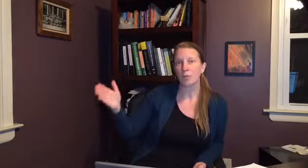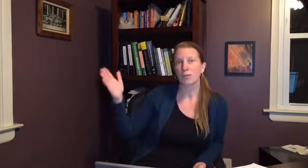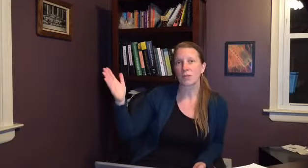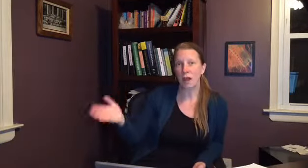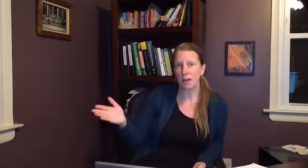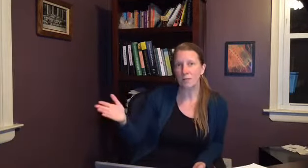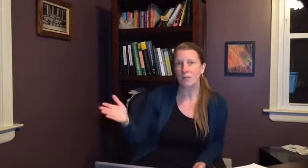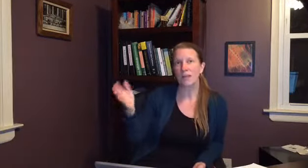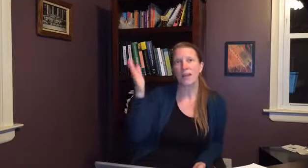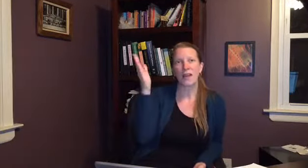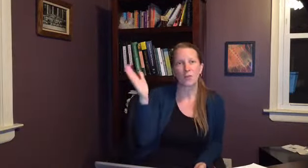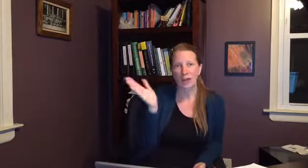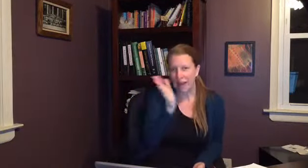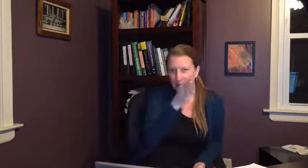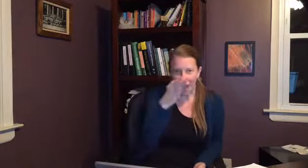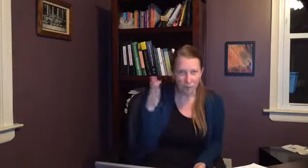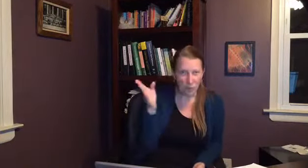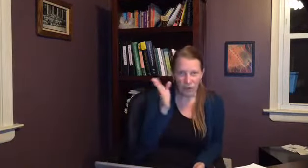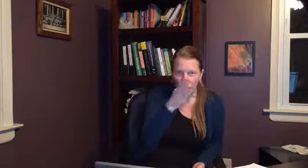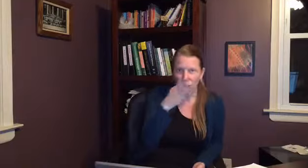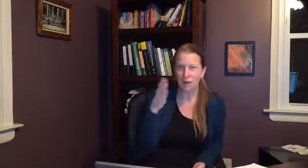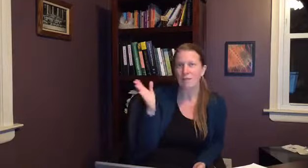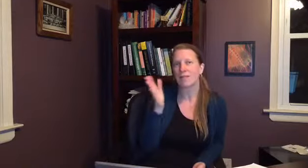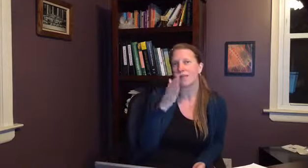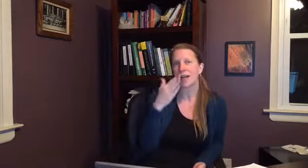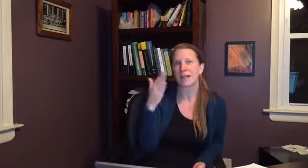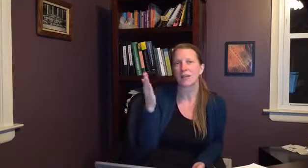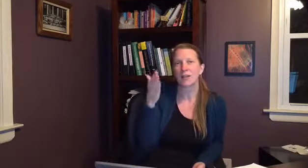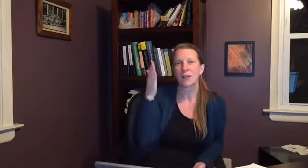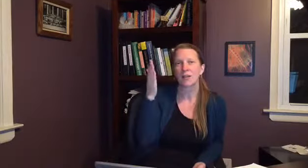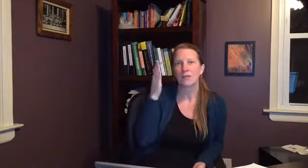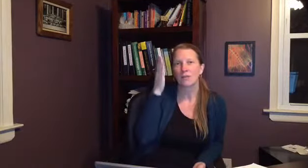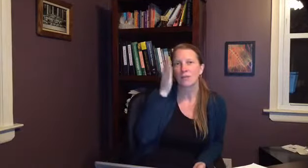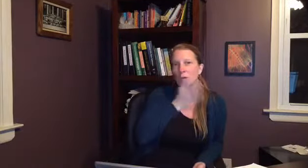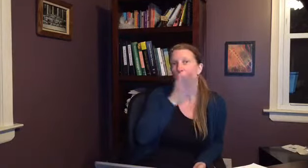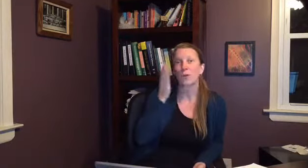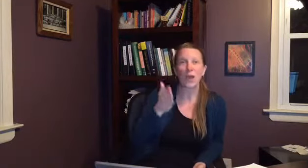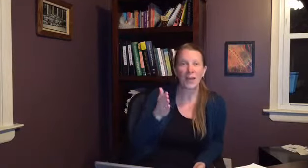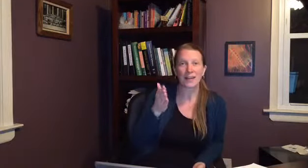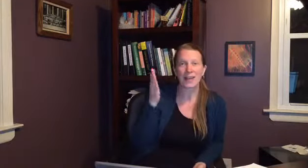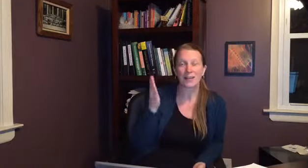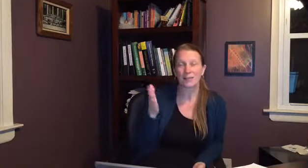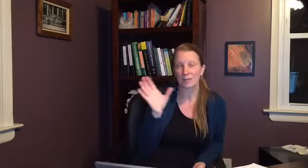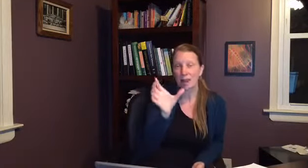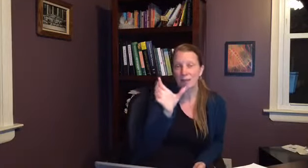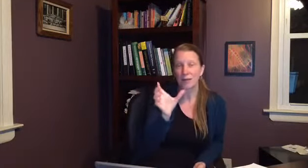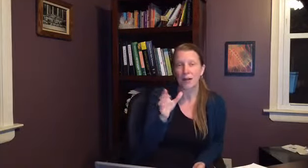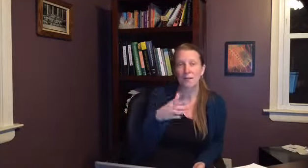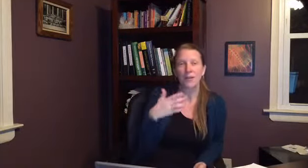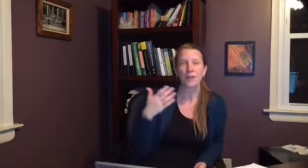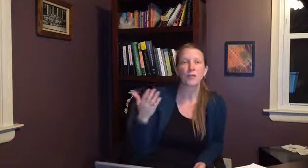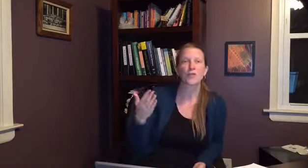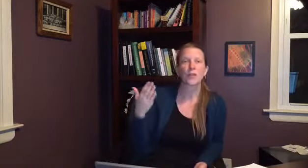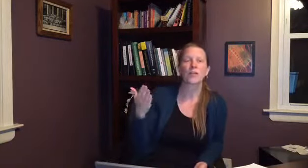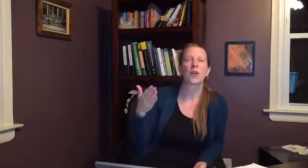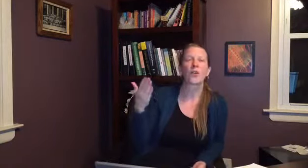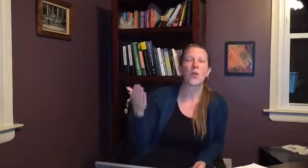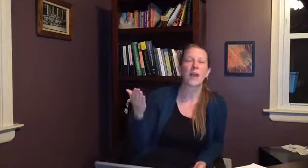times and we kind of have a window frame of exactly who and when at that time frame there's really no way